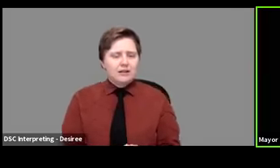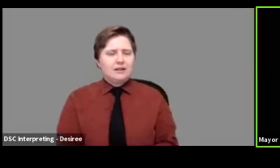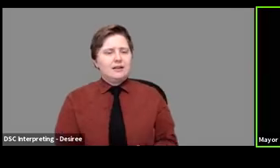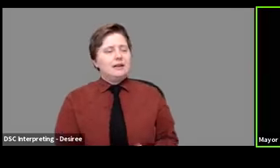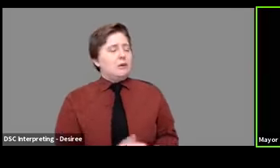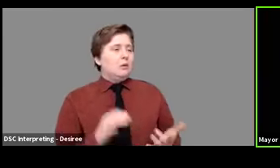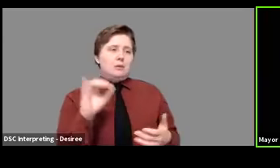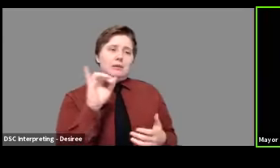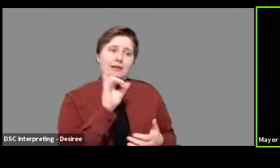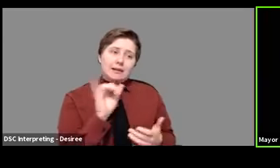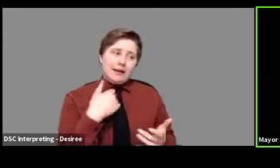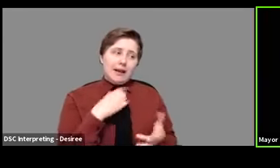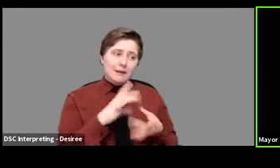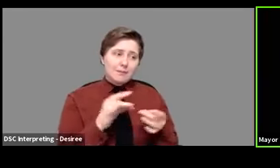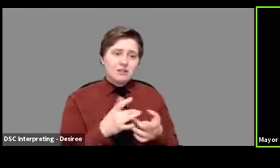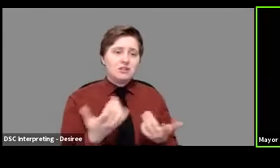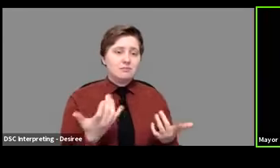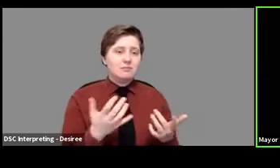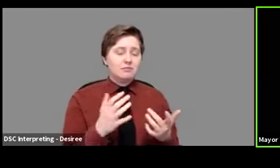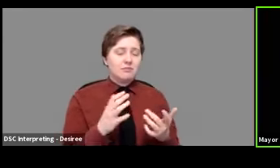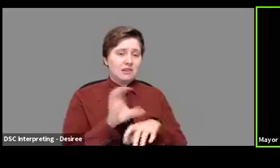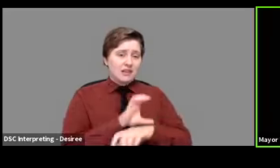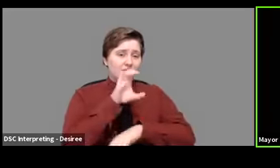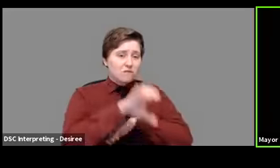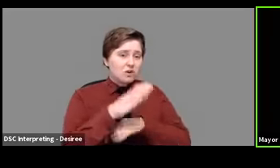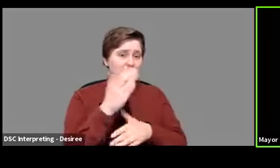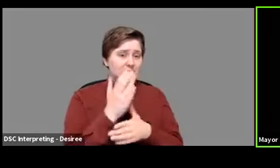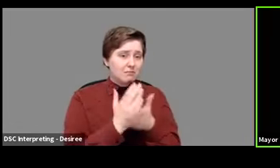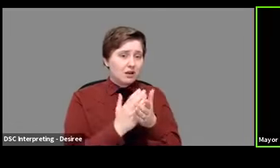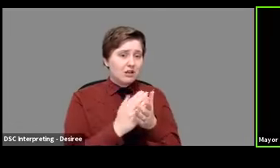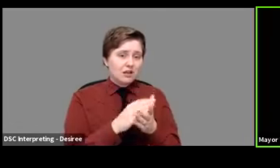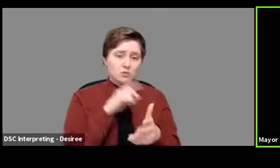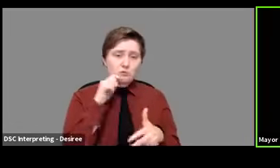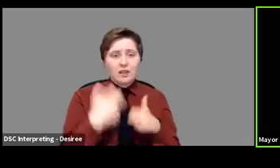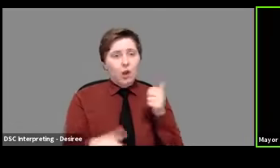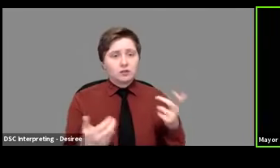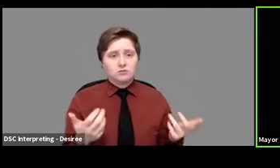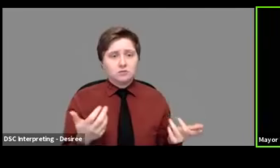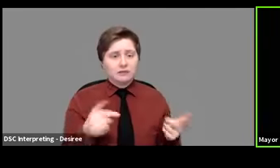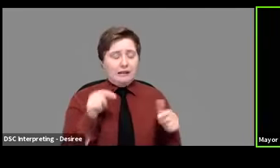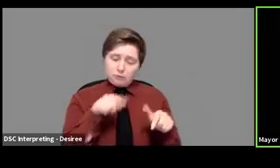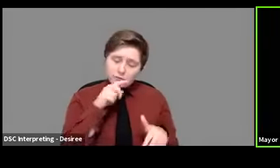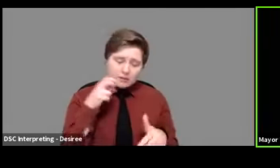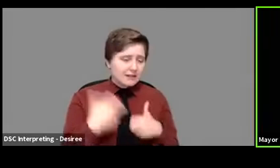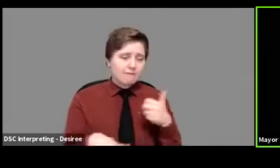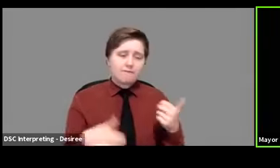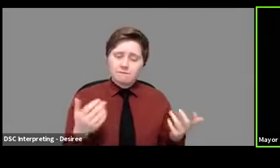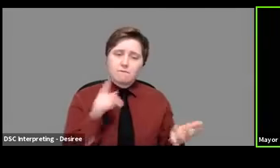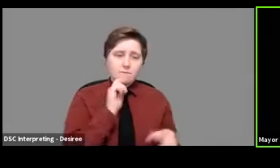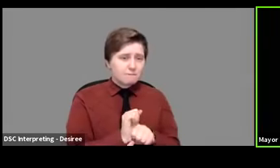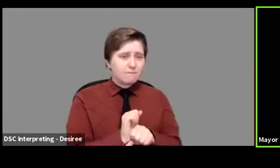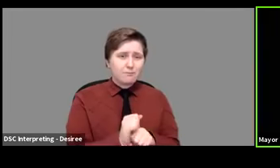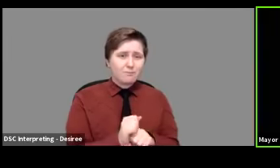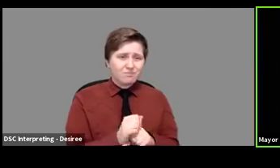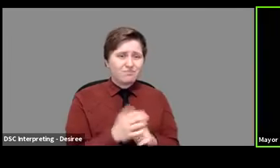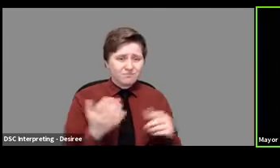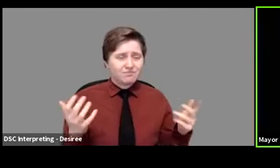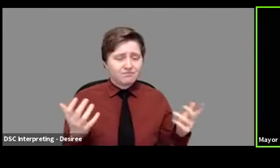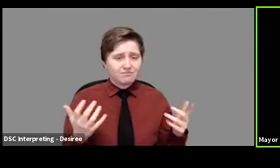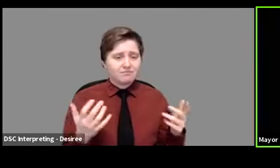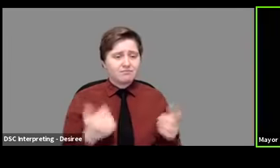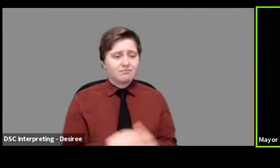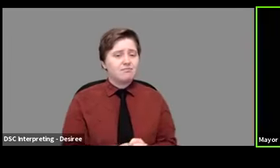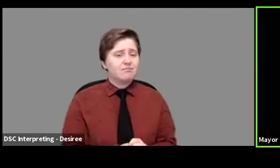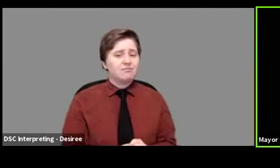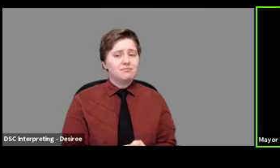like I mentioned, the, um, the enforcement side of this is going to be really tough and it's going to be really tough. Um, this, what we're